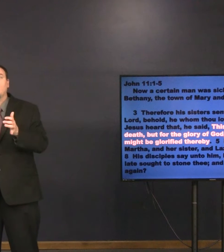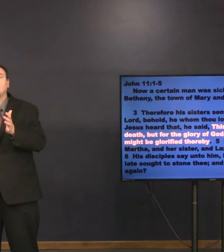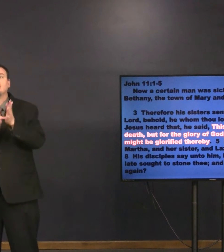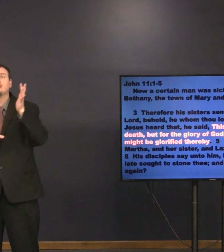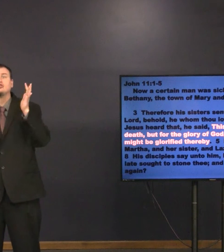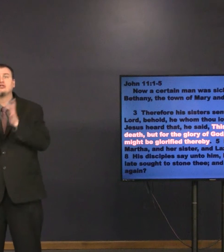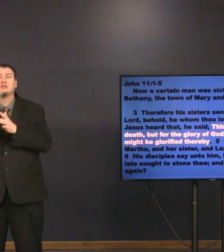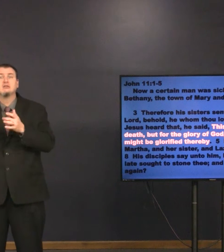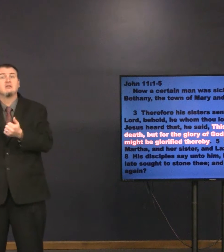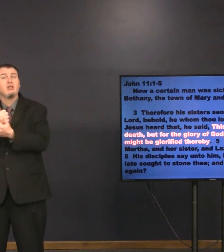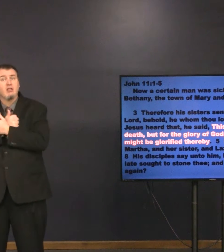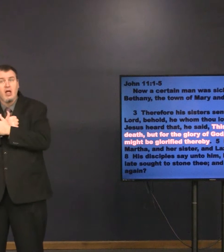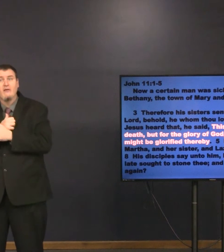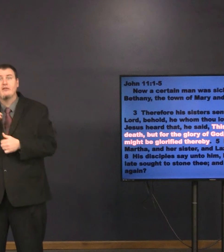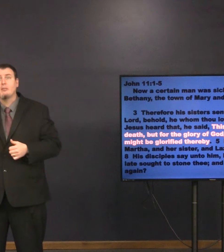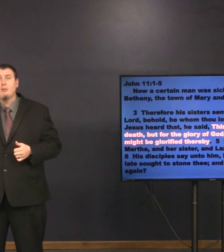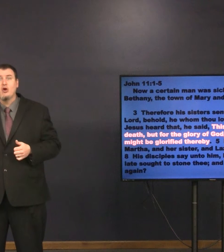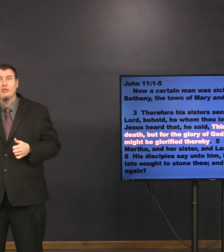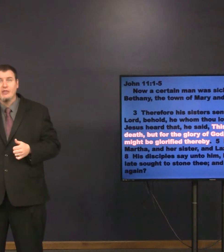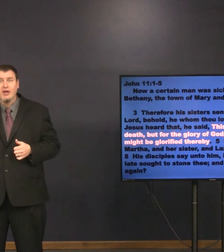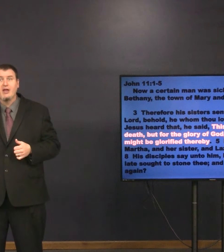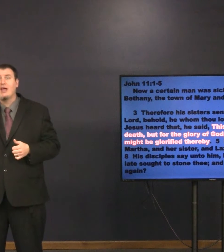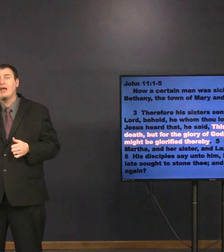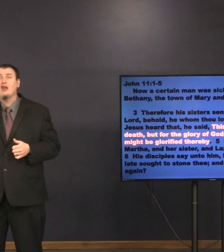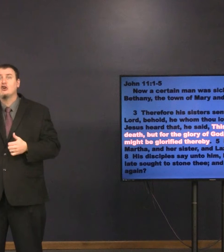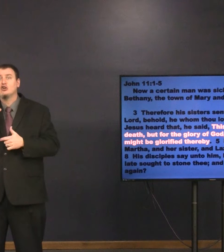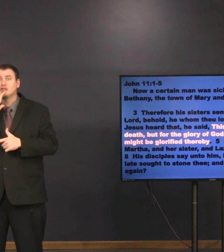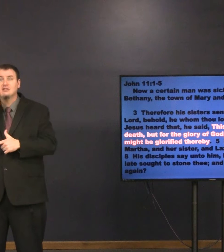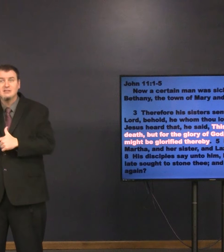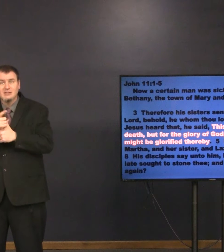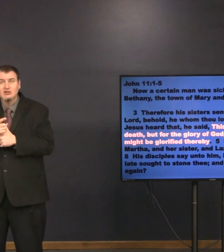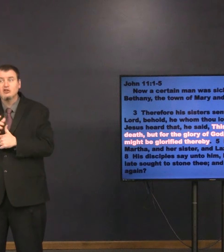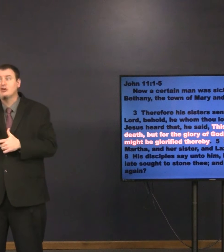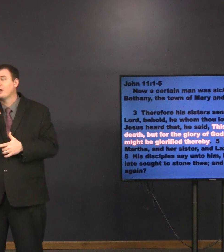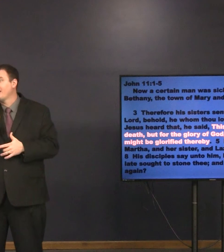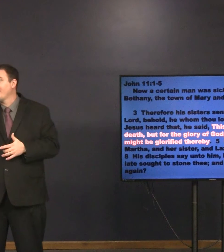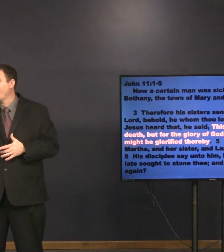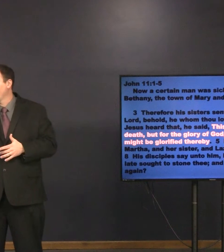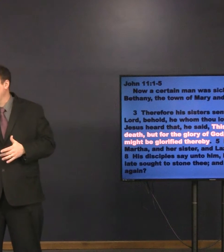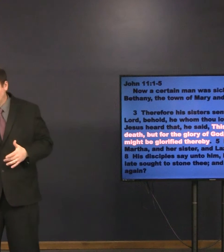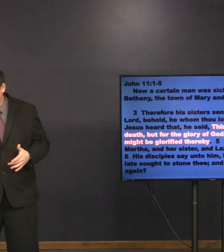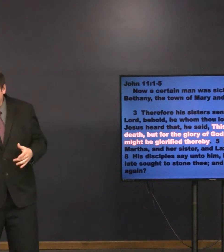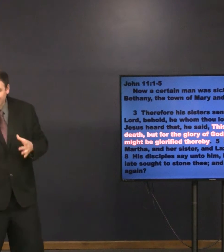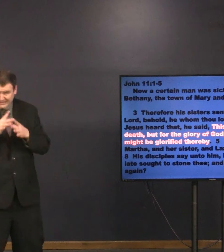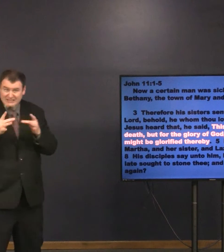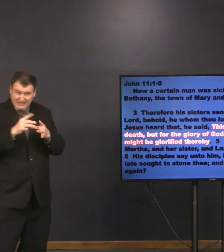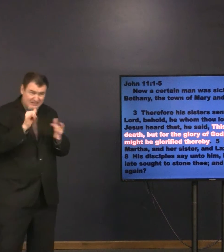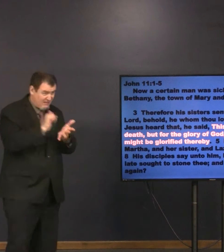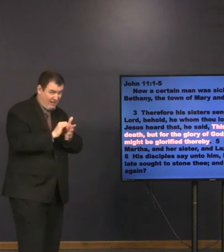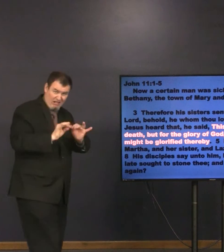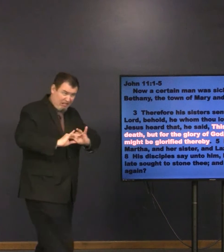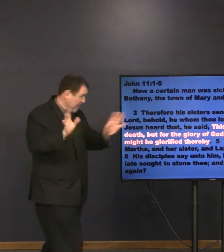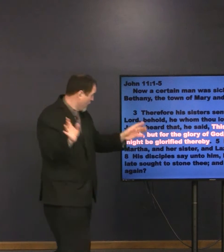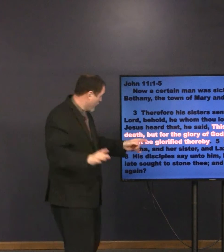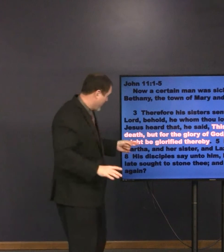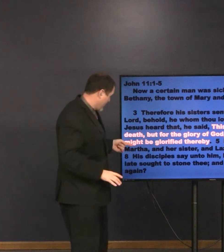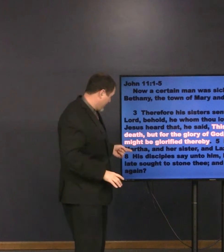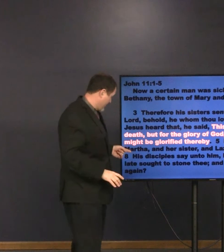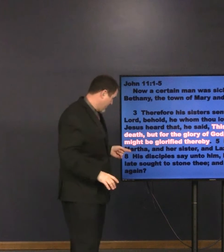thereby. Now, Jesus loved Martha and her sister and Lazarus. So, he says